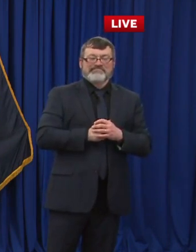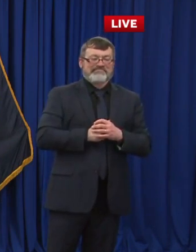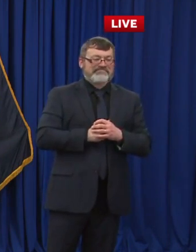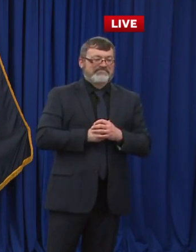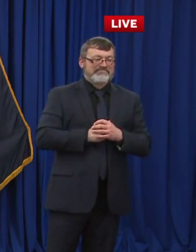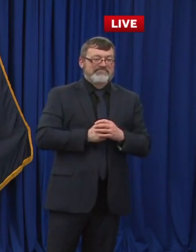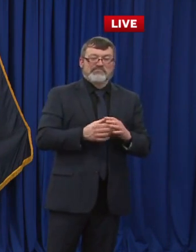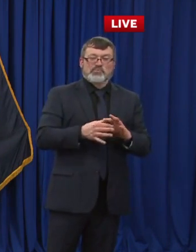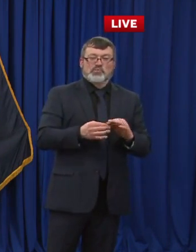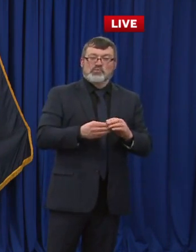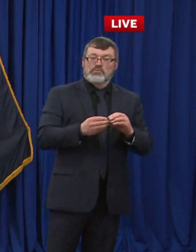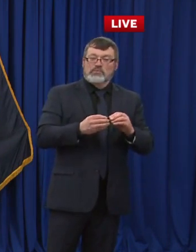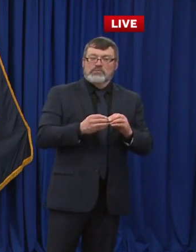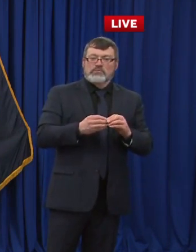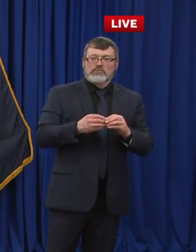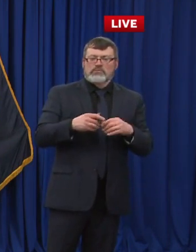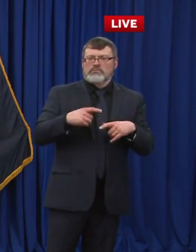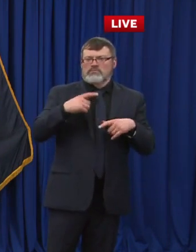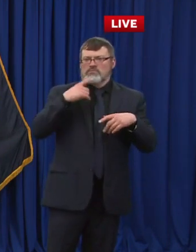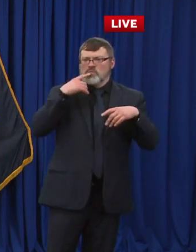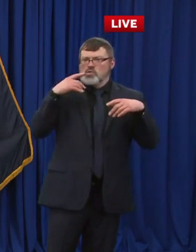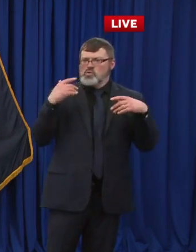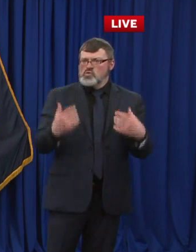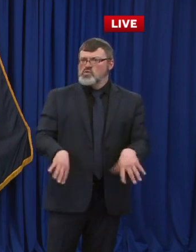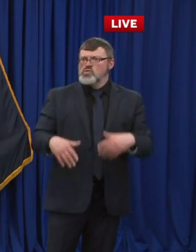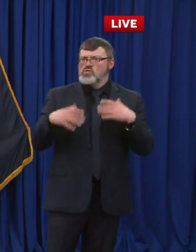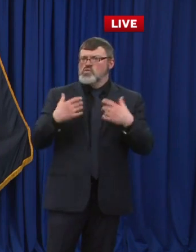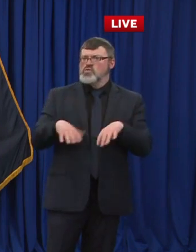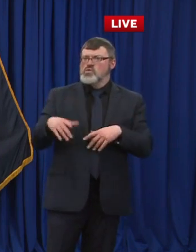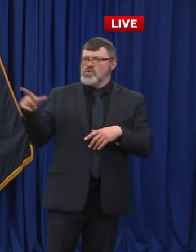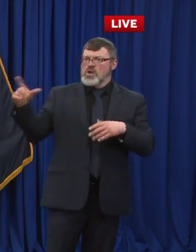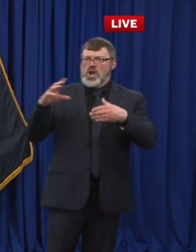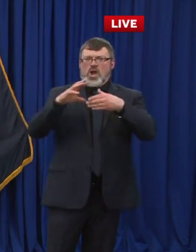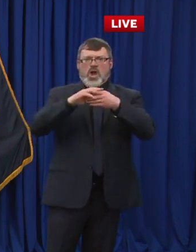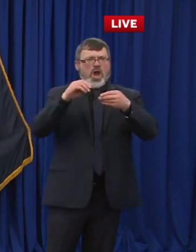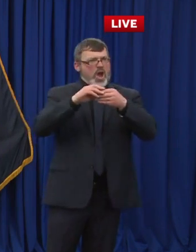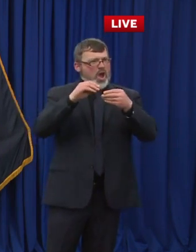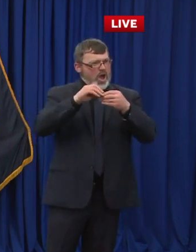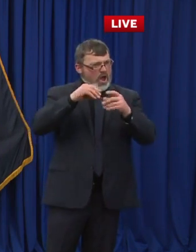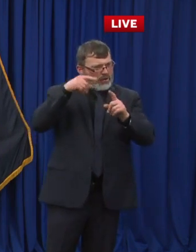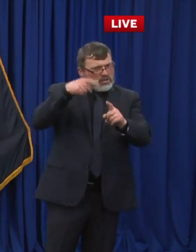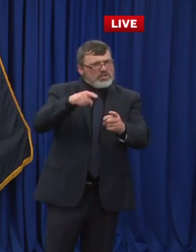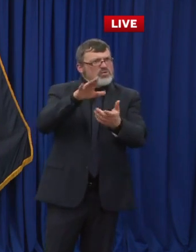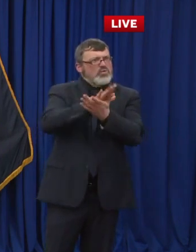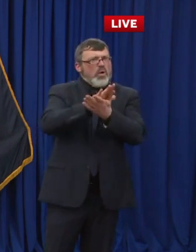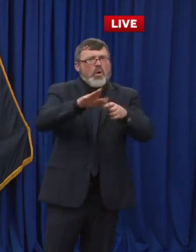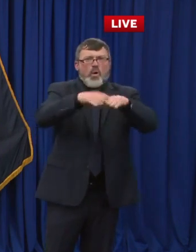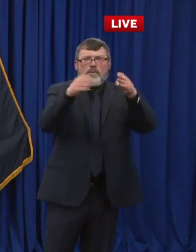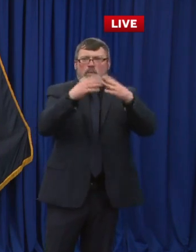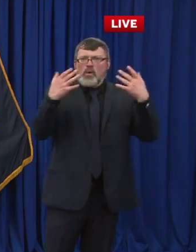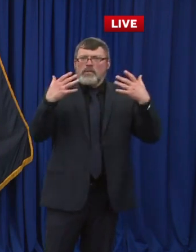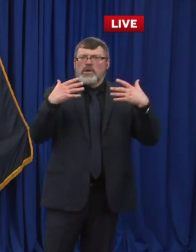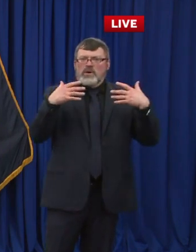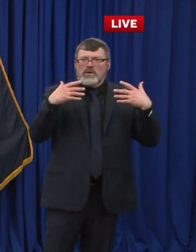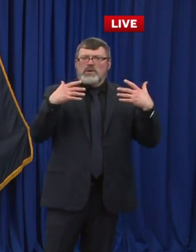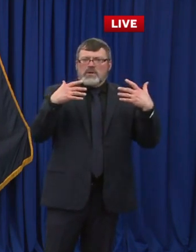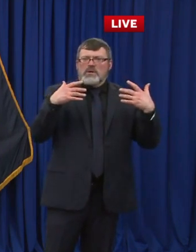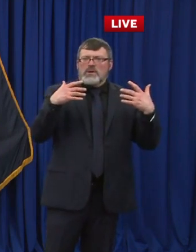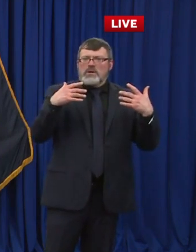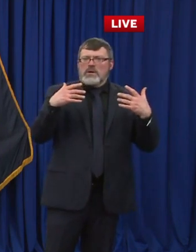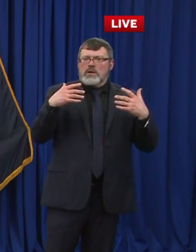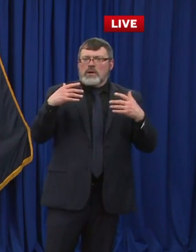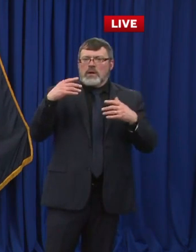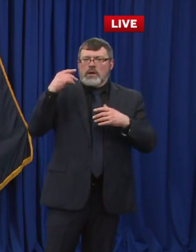So big announcement about reopening schools, but a setback for your education freedom accounts that you've been